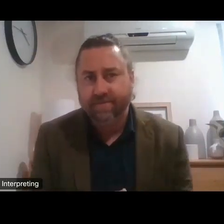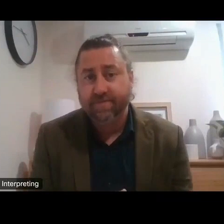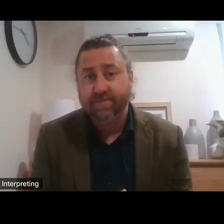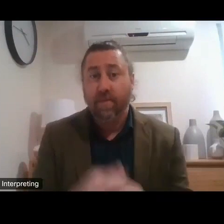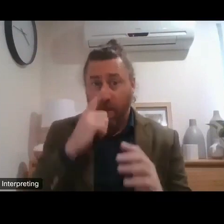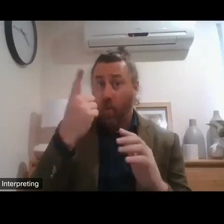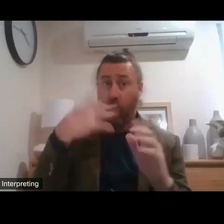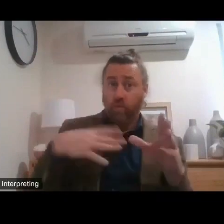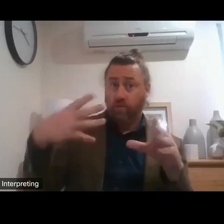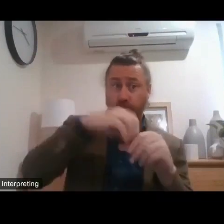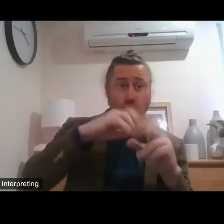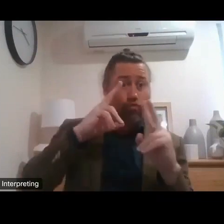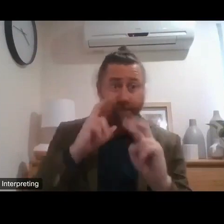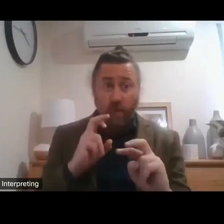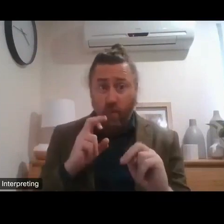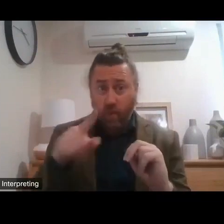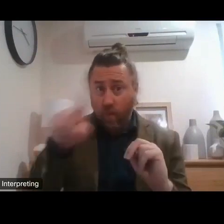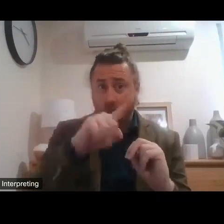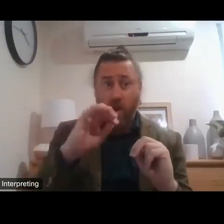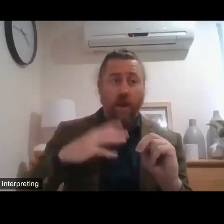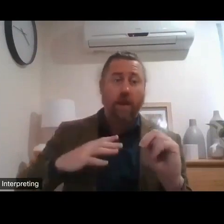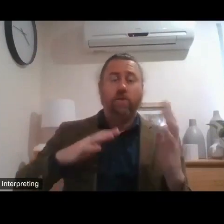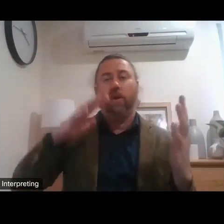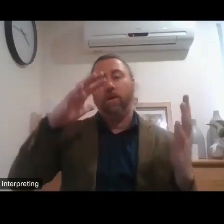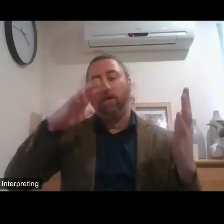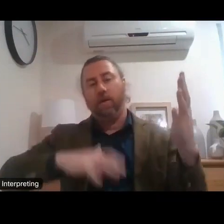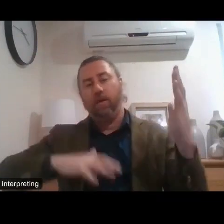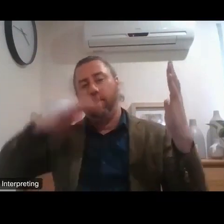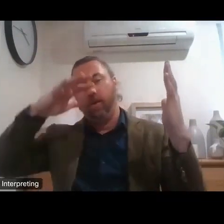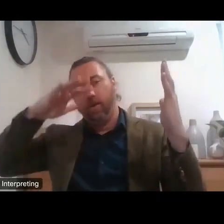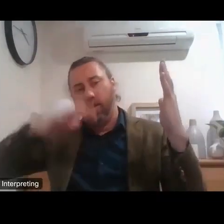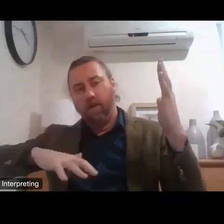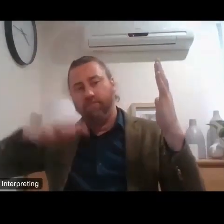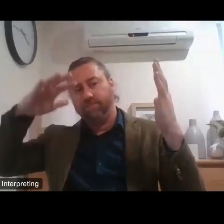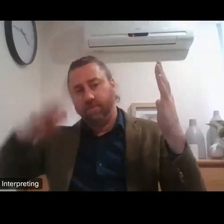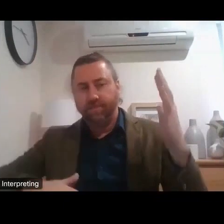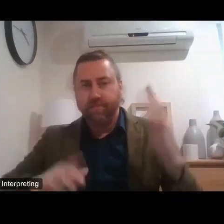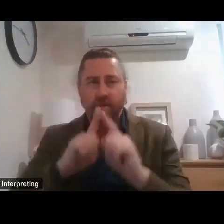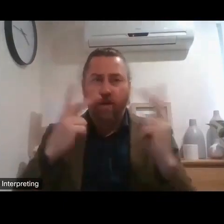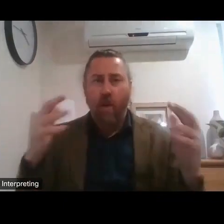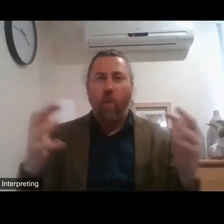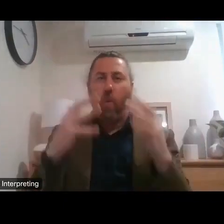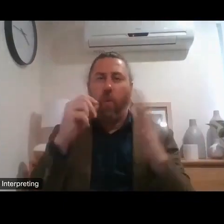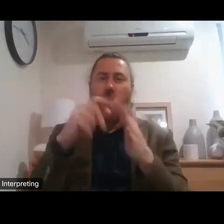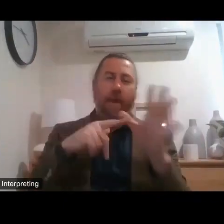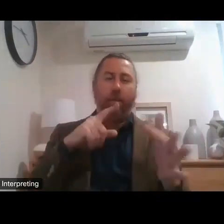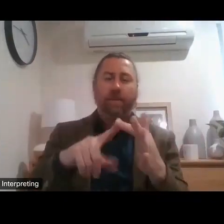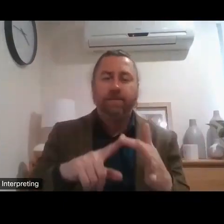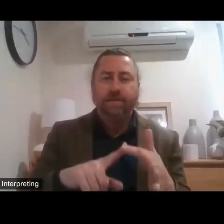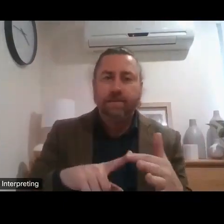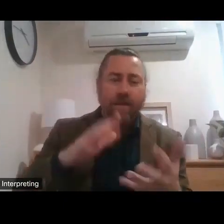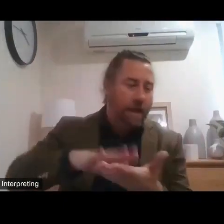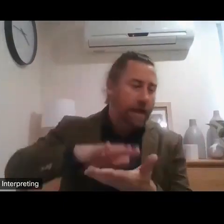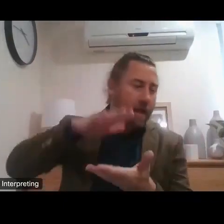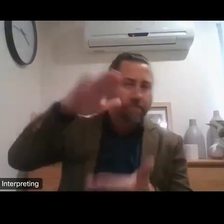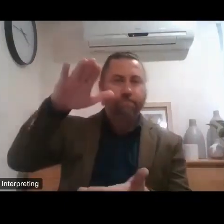the review that you don't have to write lengthy bible-length submissions and you know it's